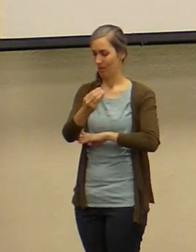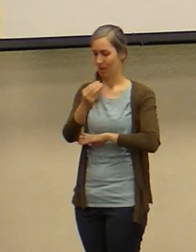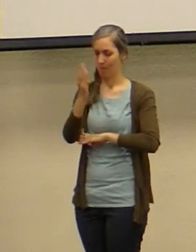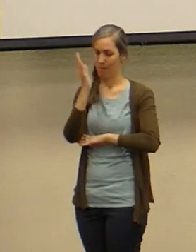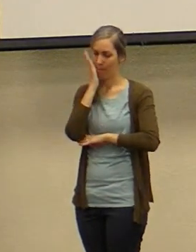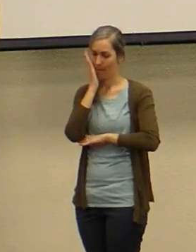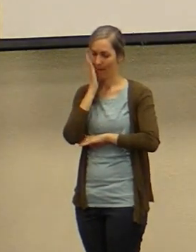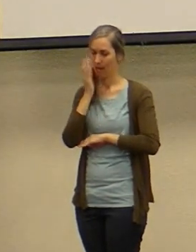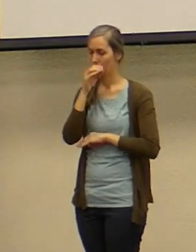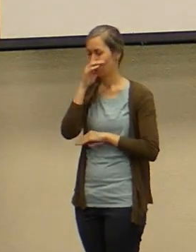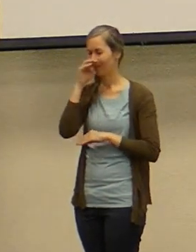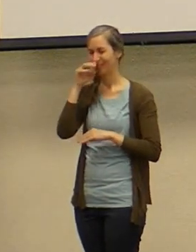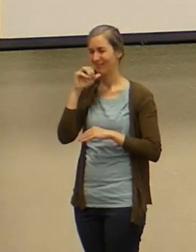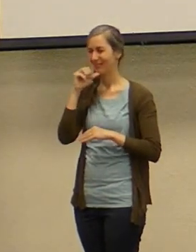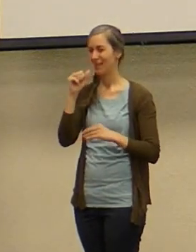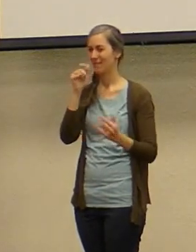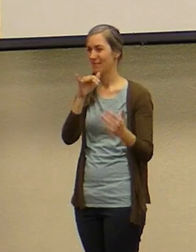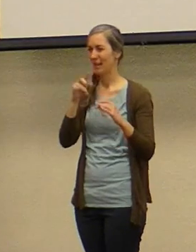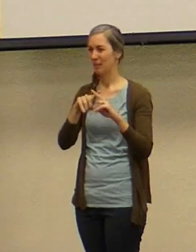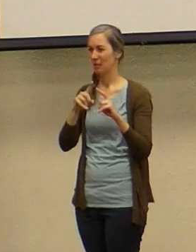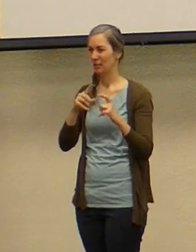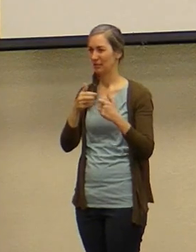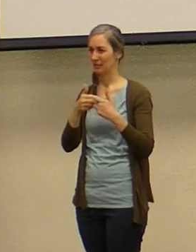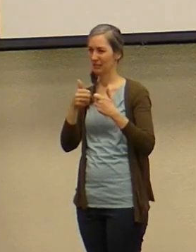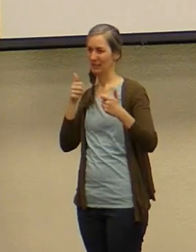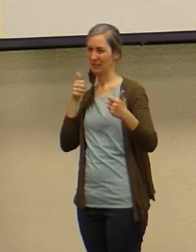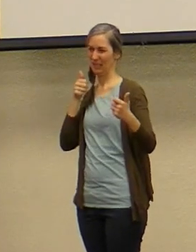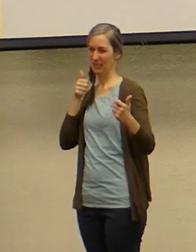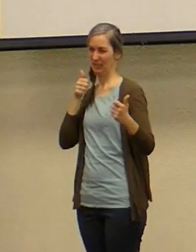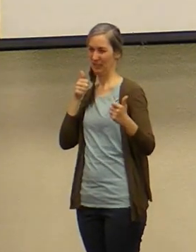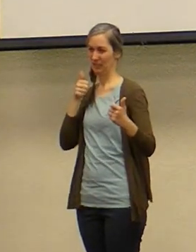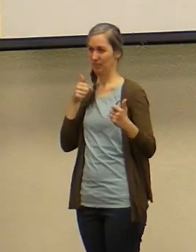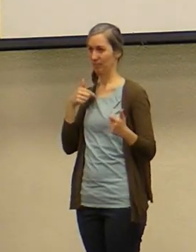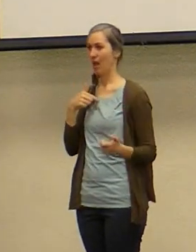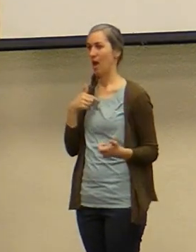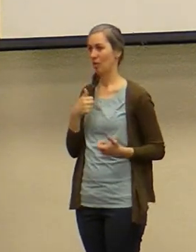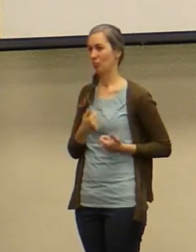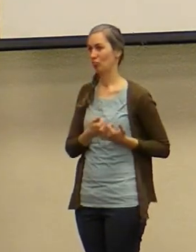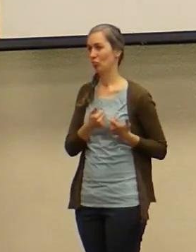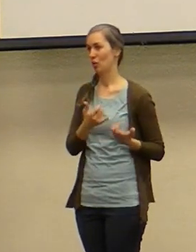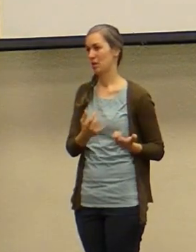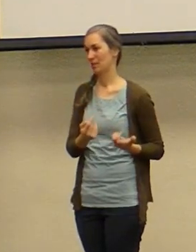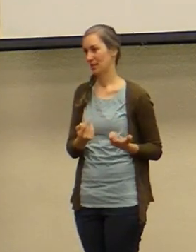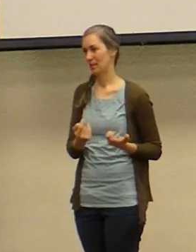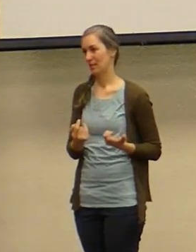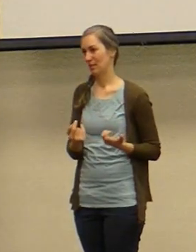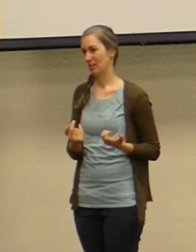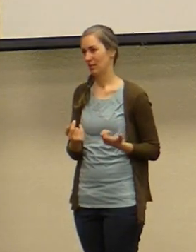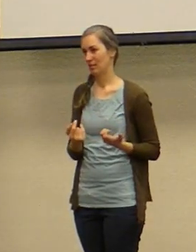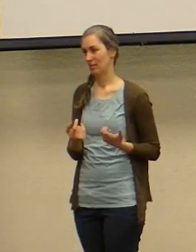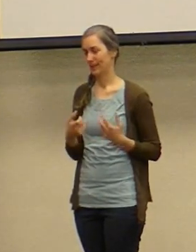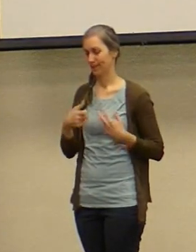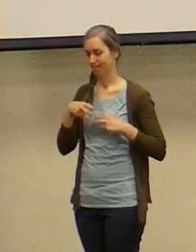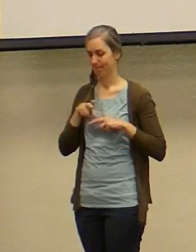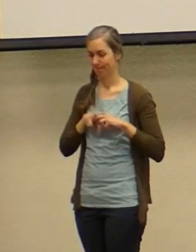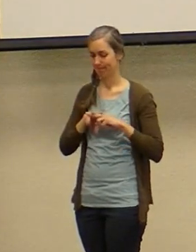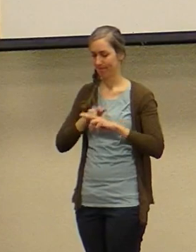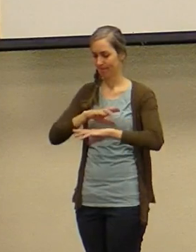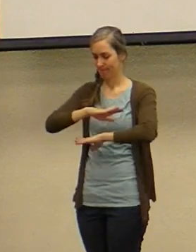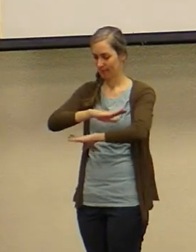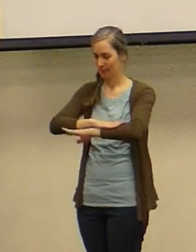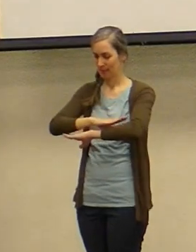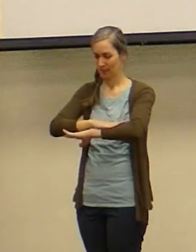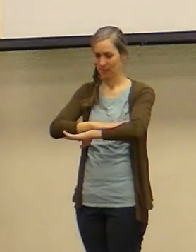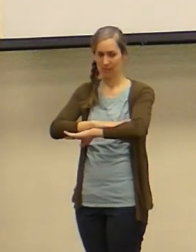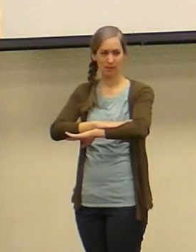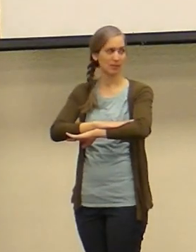she weren't fighting it was just distance and I was making it and I sit at my desk and I look at